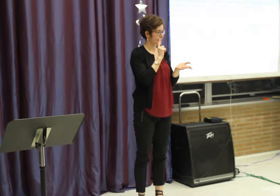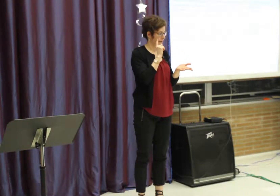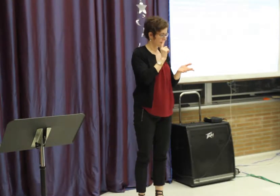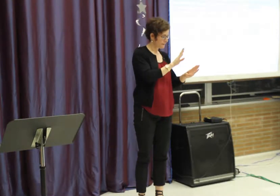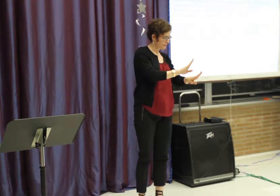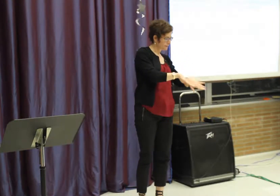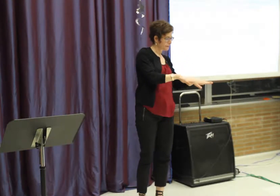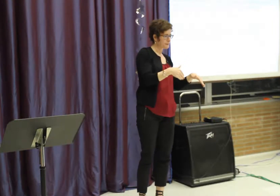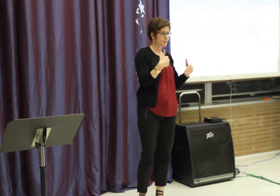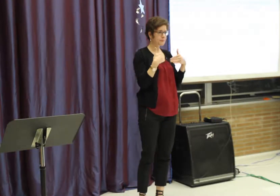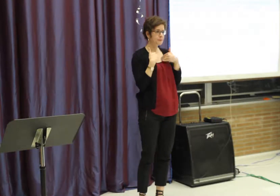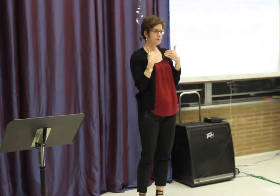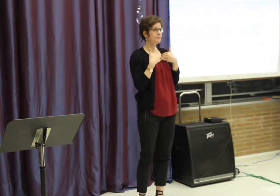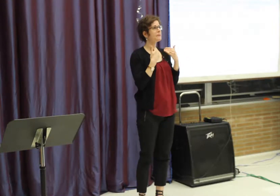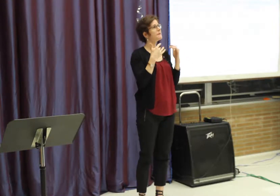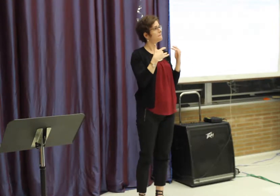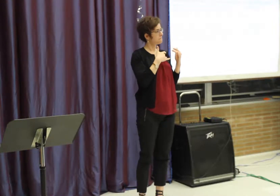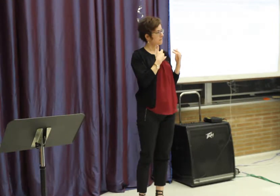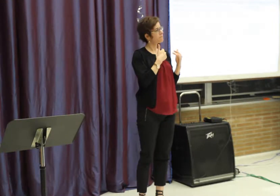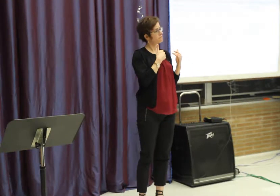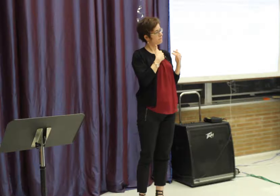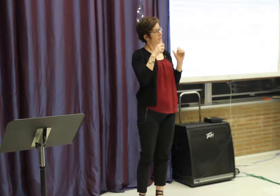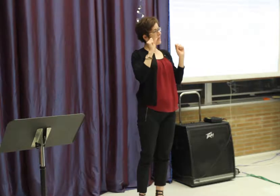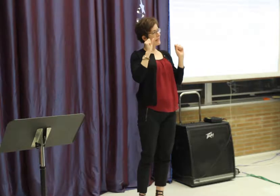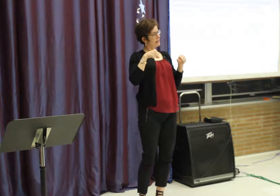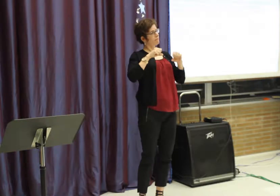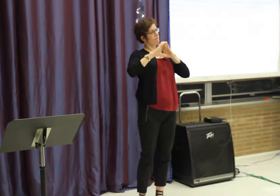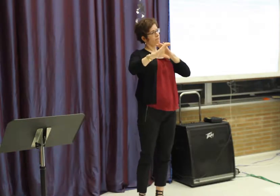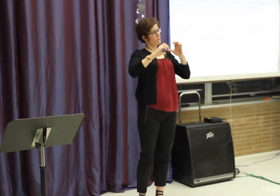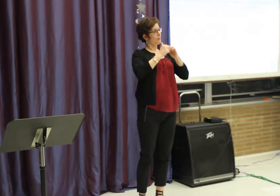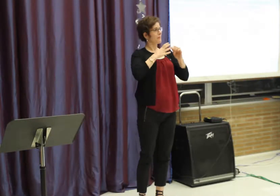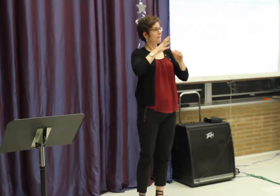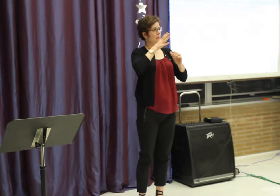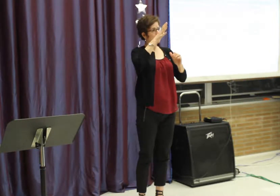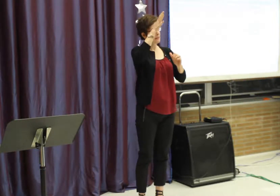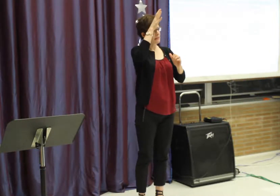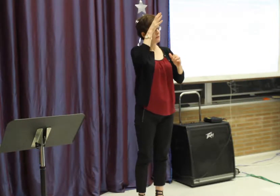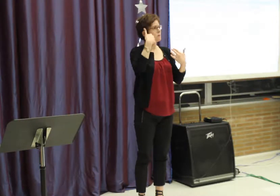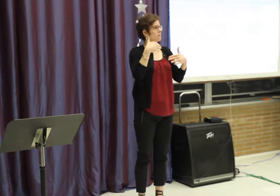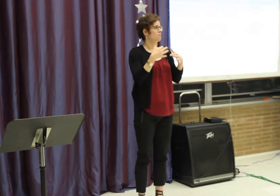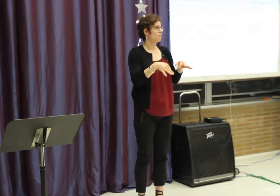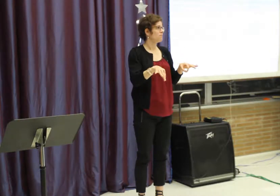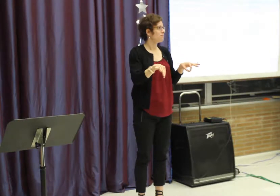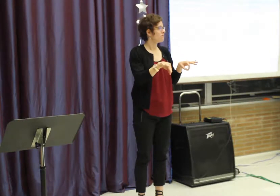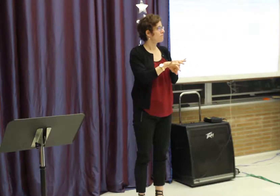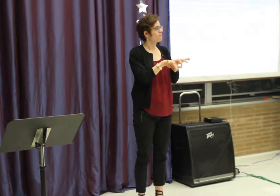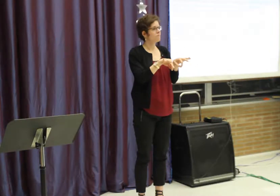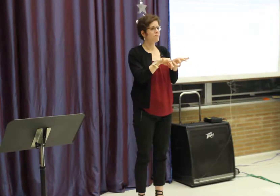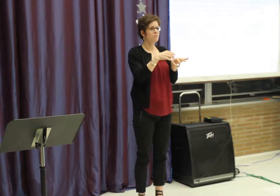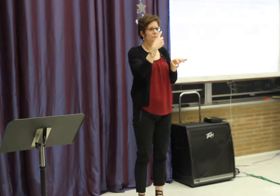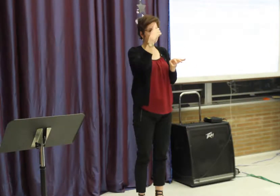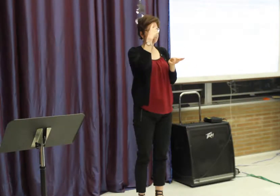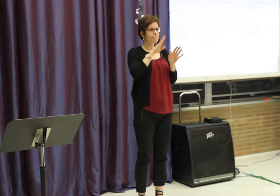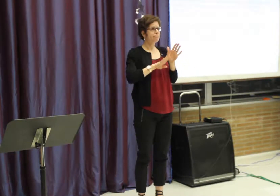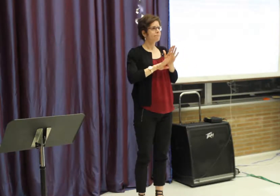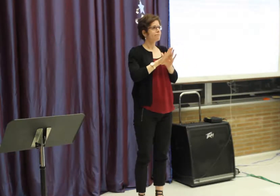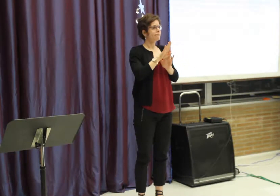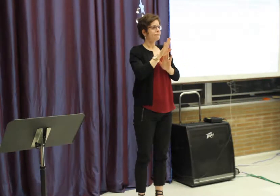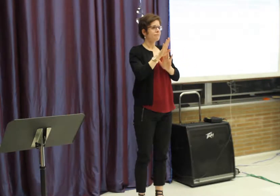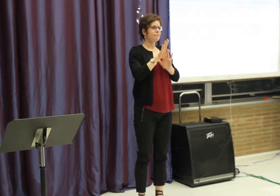There is some other research that states that, if deaf and hard of hearing children feel like they can communicate with their parents,